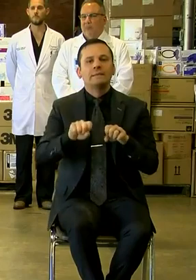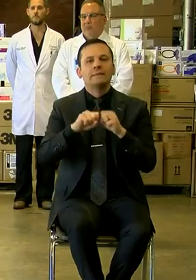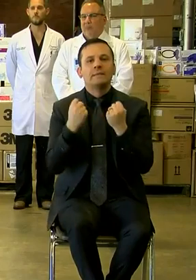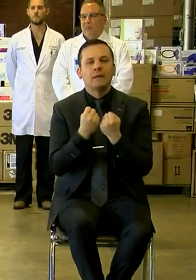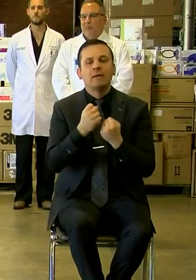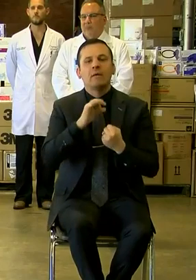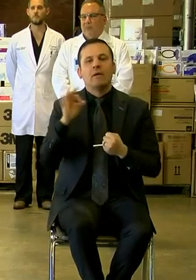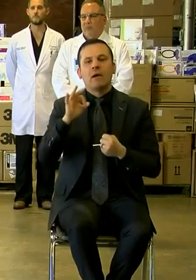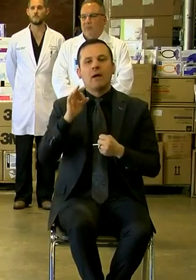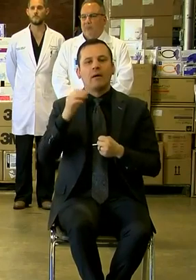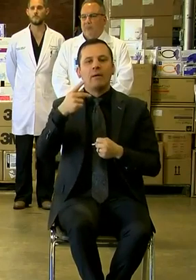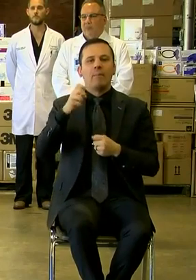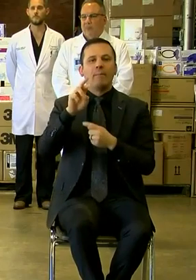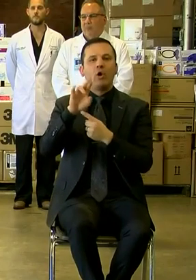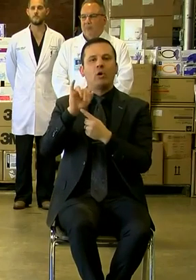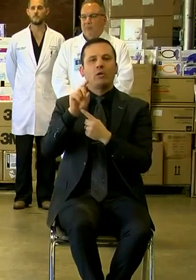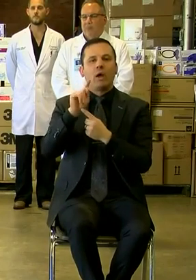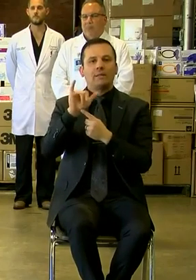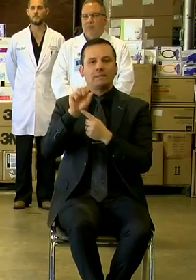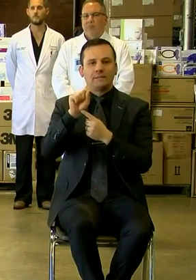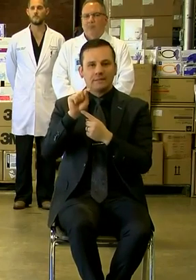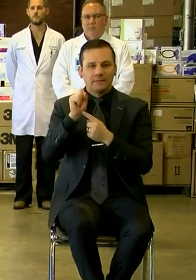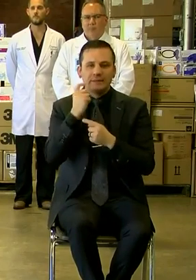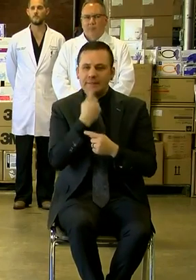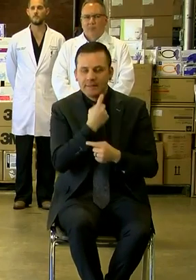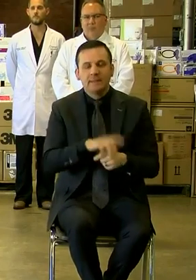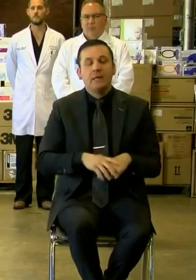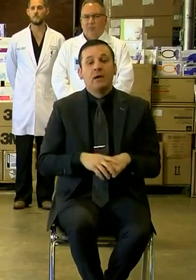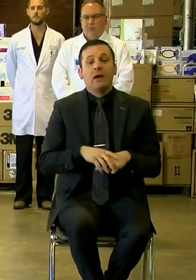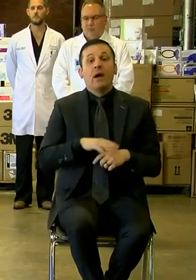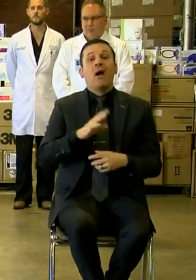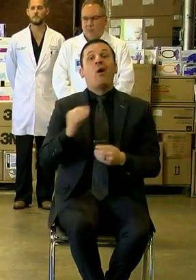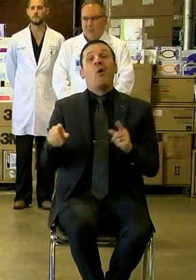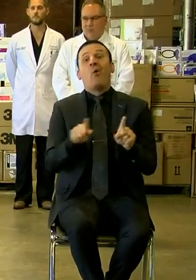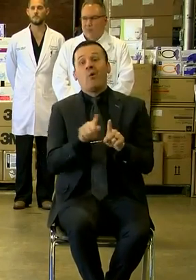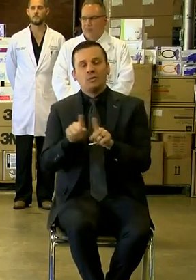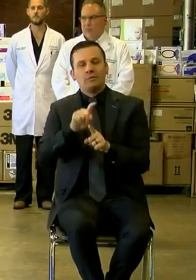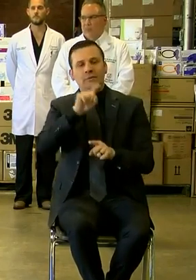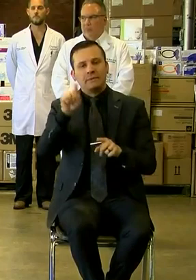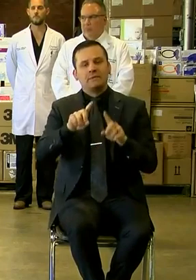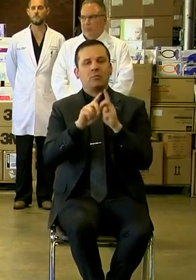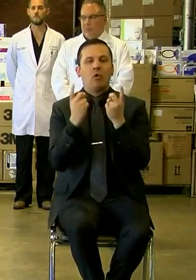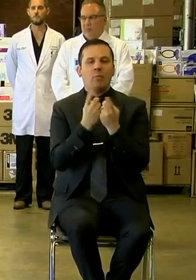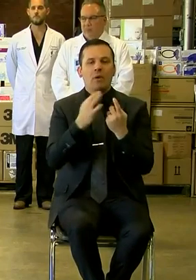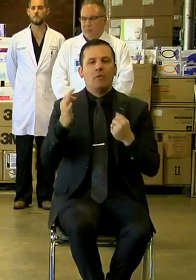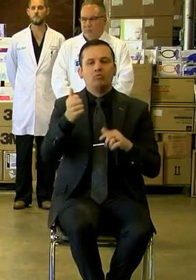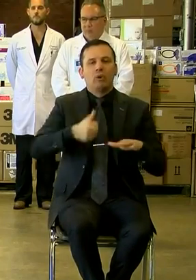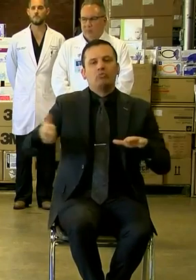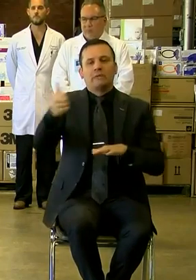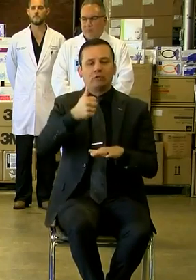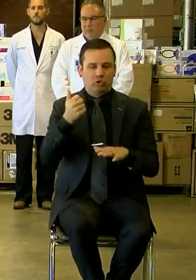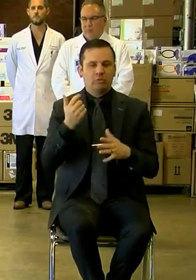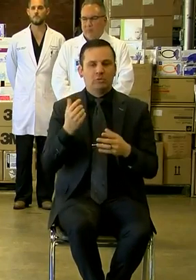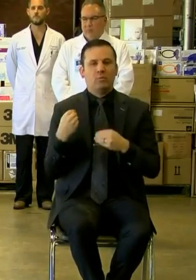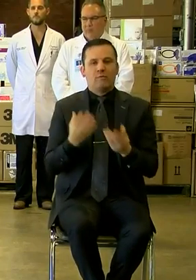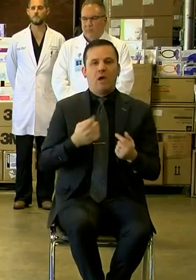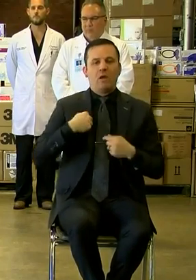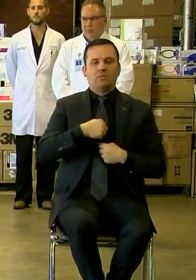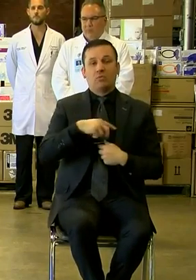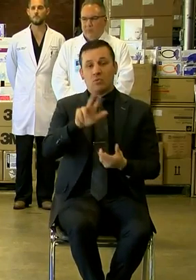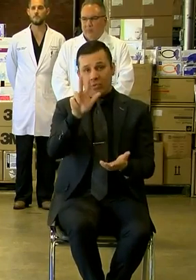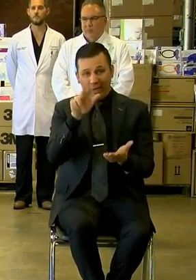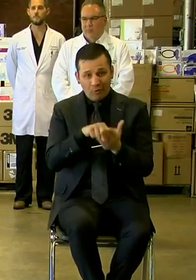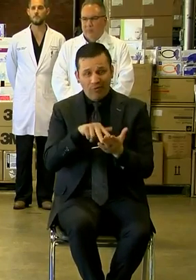of Periodontists. In addition to that, the Texas Department of Transportation has provided 3,500